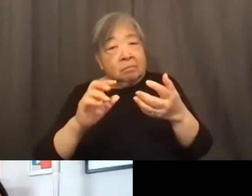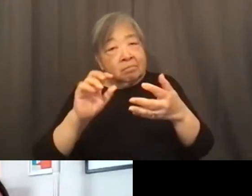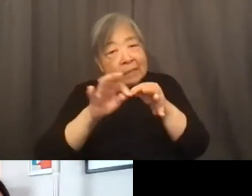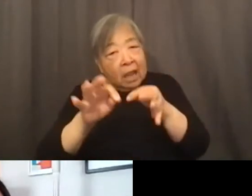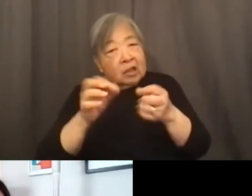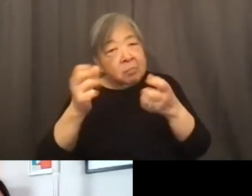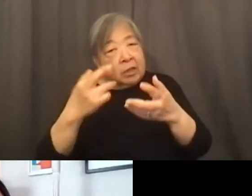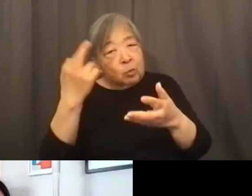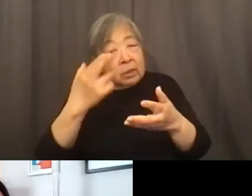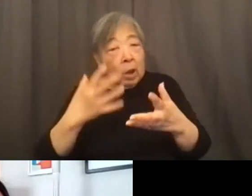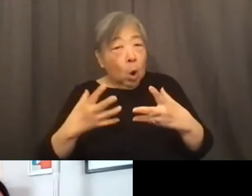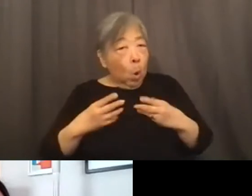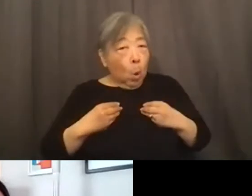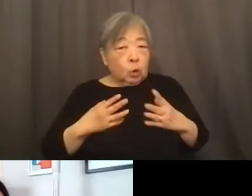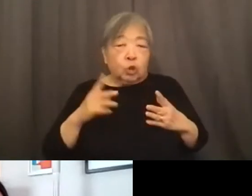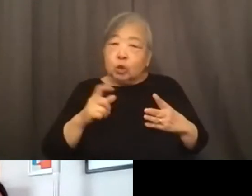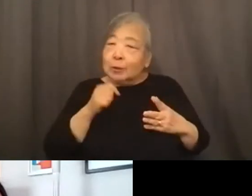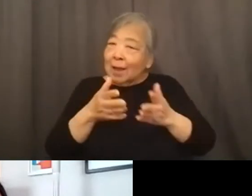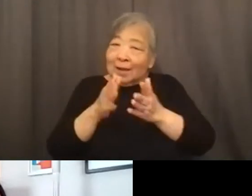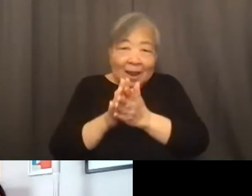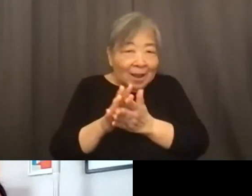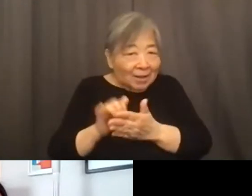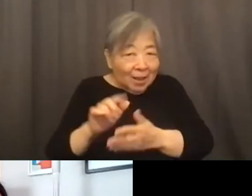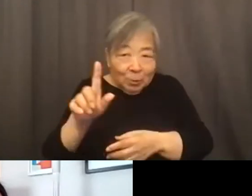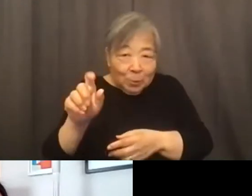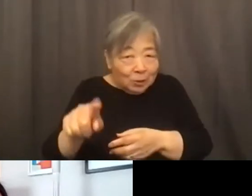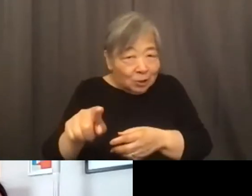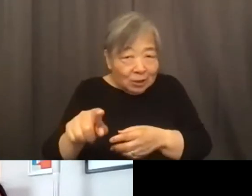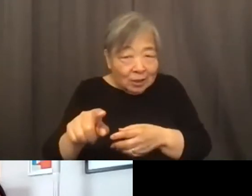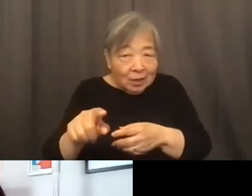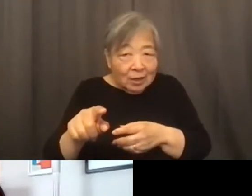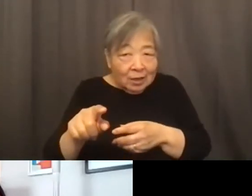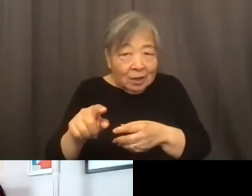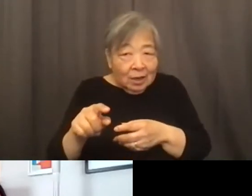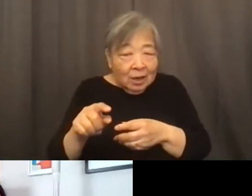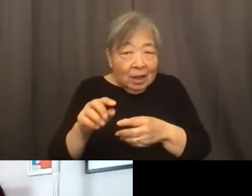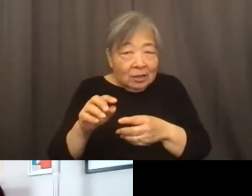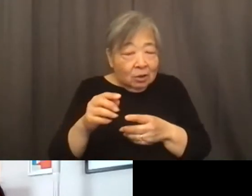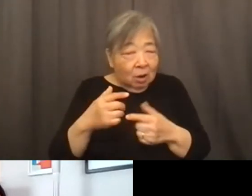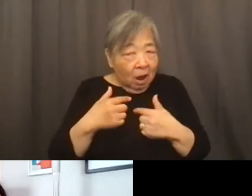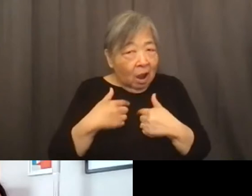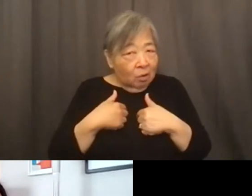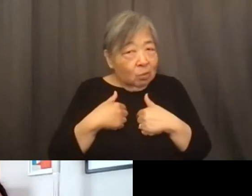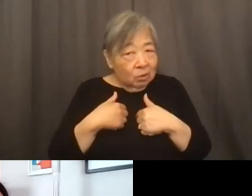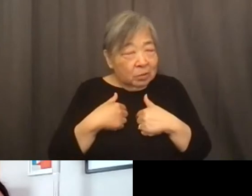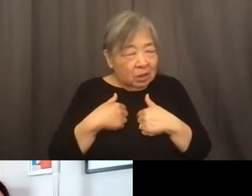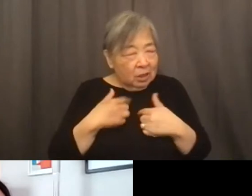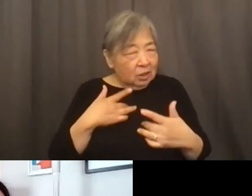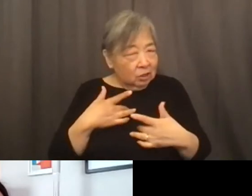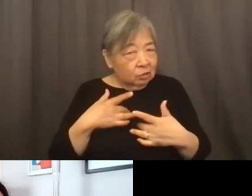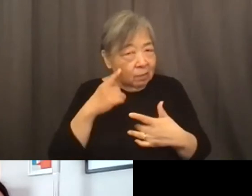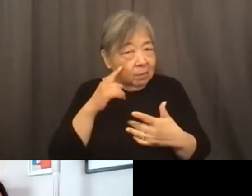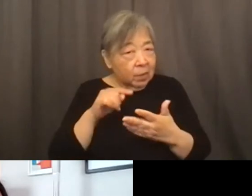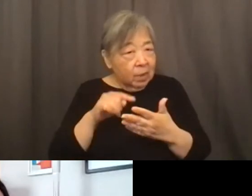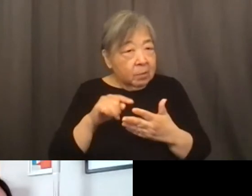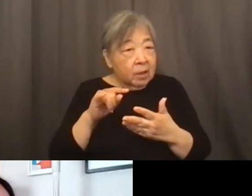an owner shouldn't be asking those sorts of questions that would lead down that road so I would be concerned for them if they